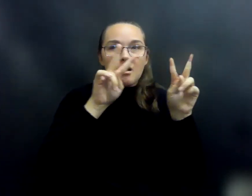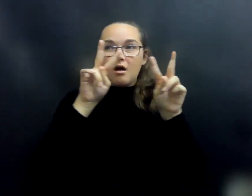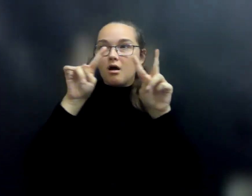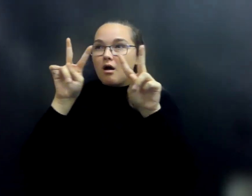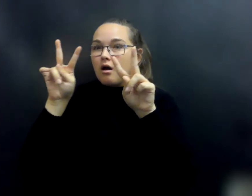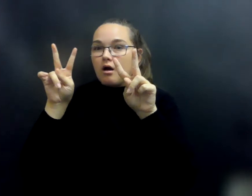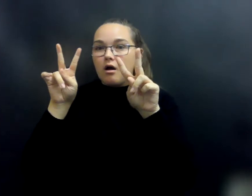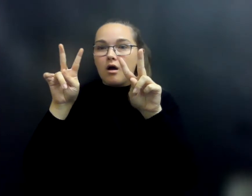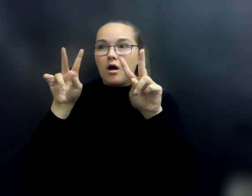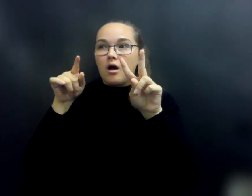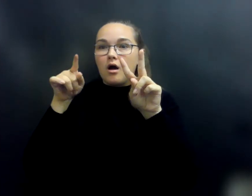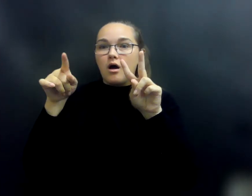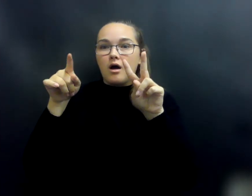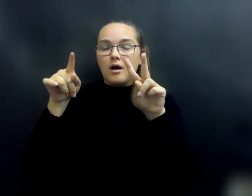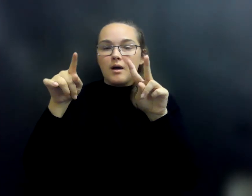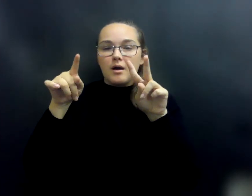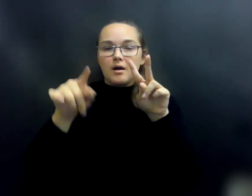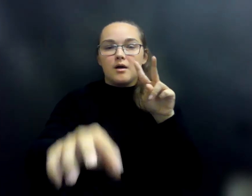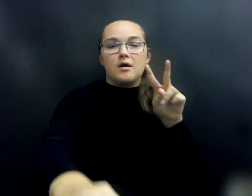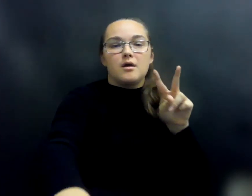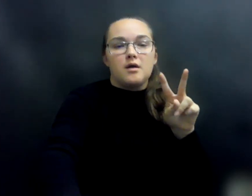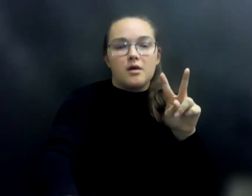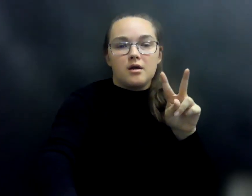was buried under a tall mountain that stood next to the castle.